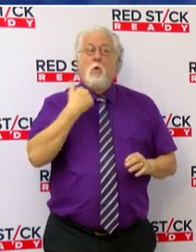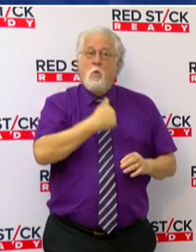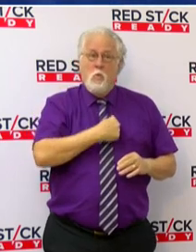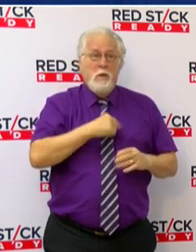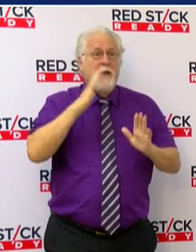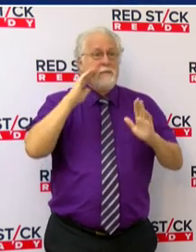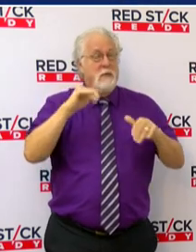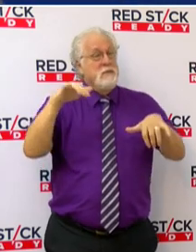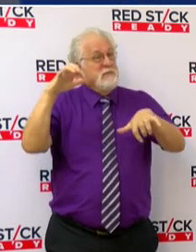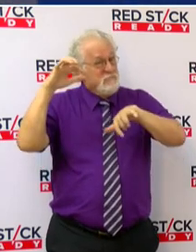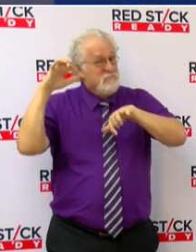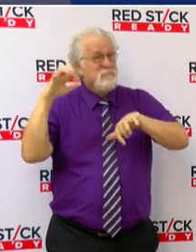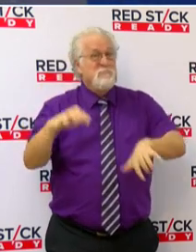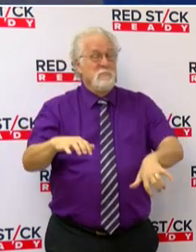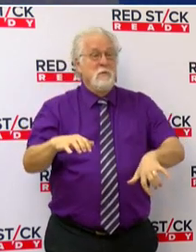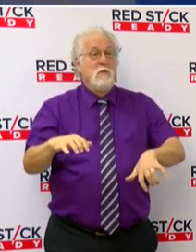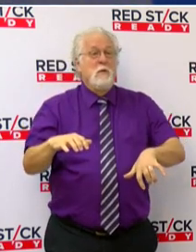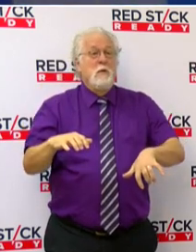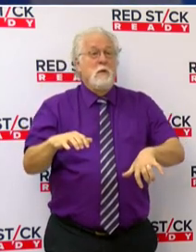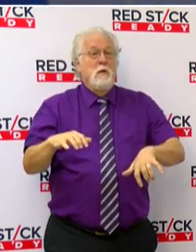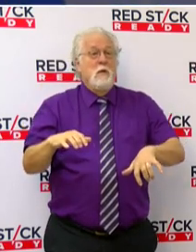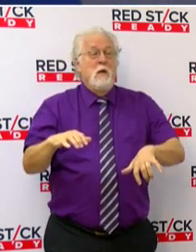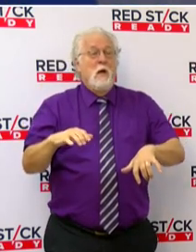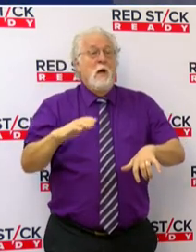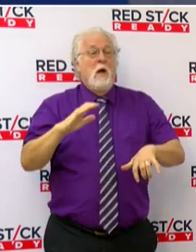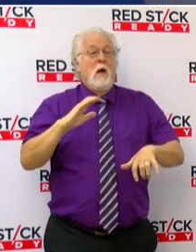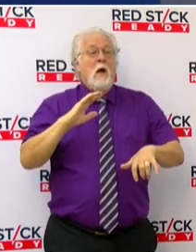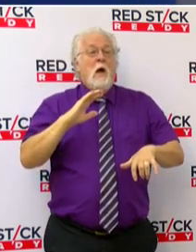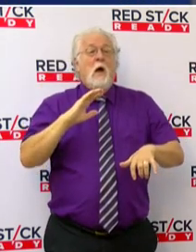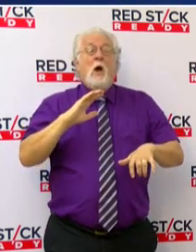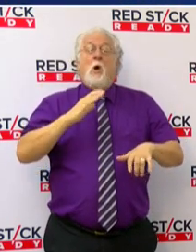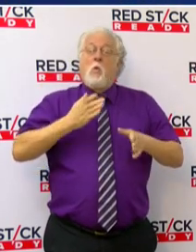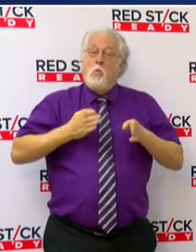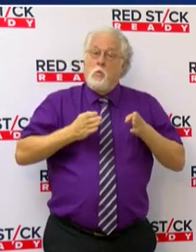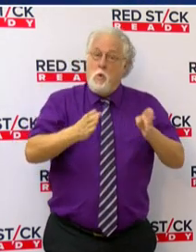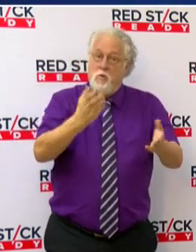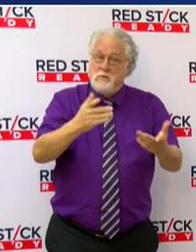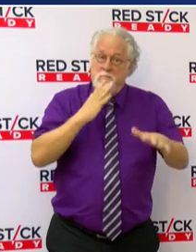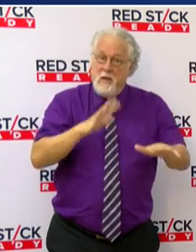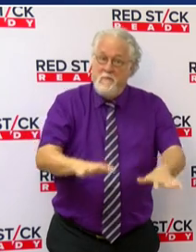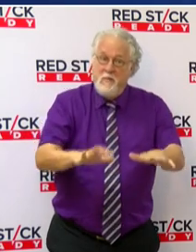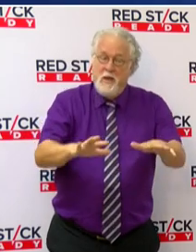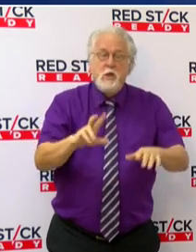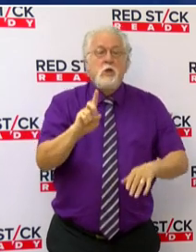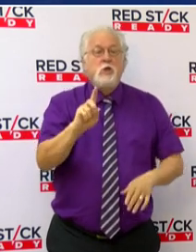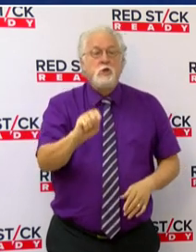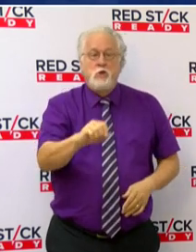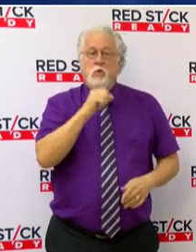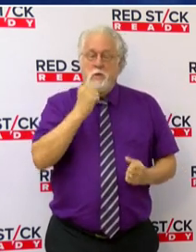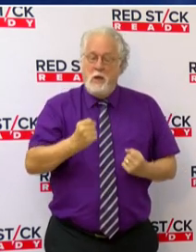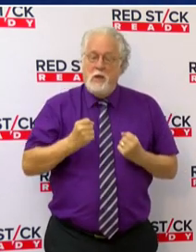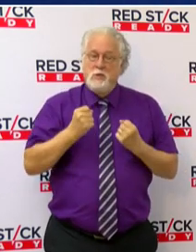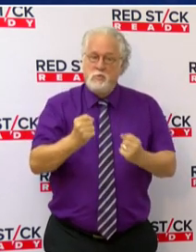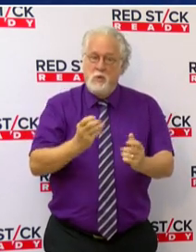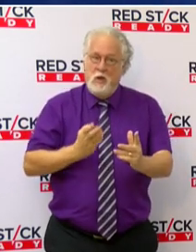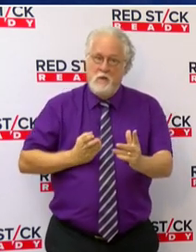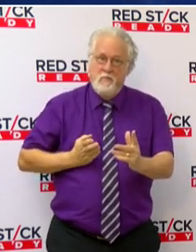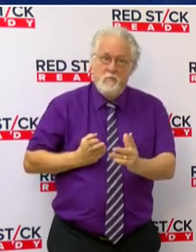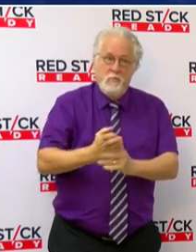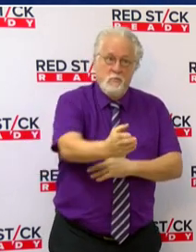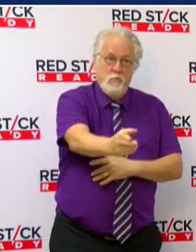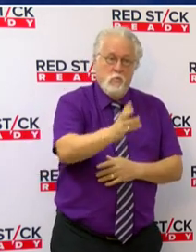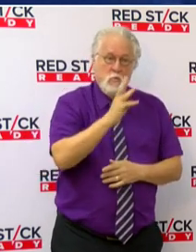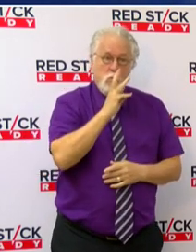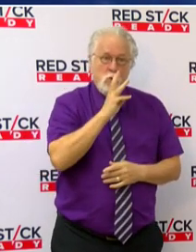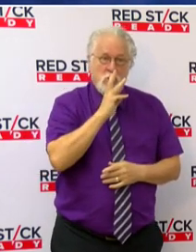expecting heavy rainfall. Our roads may flood. Do not drive into water.